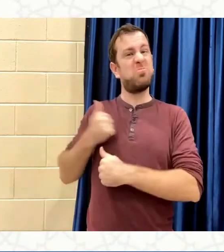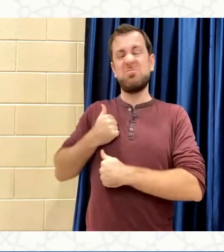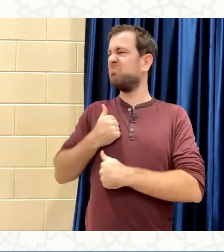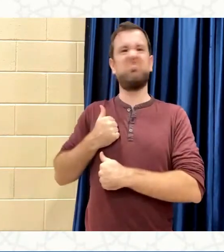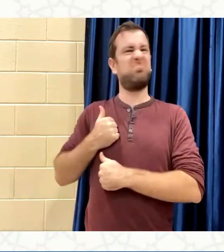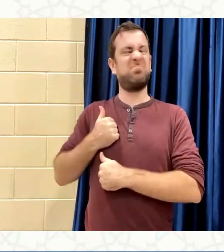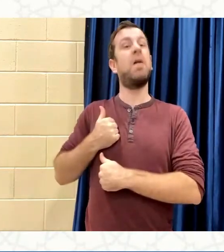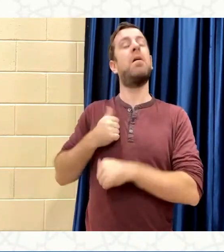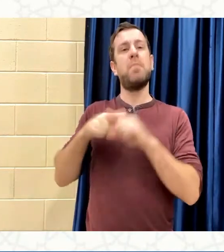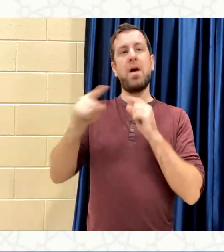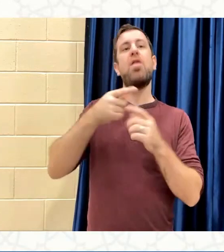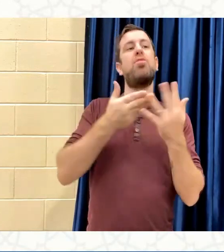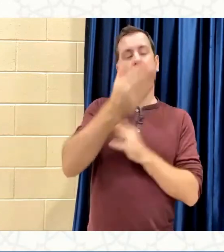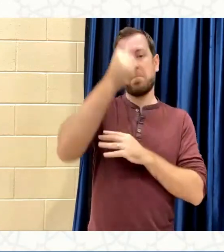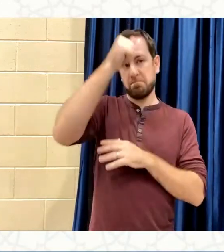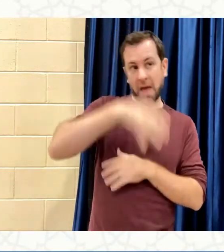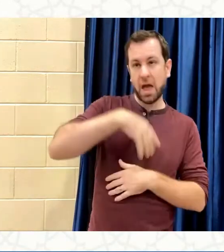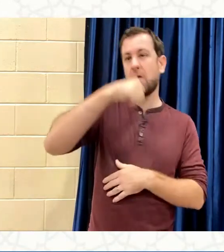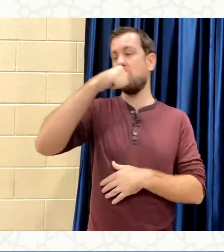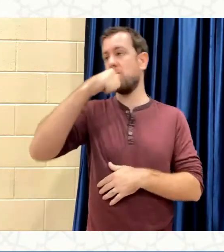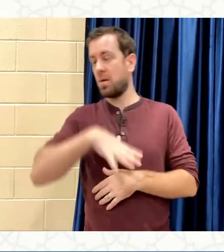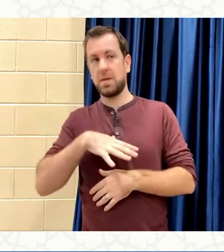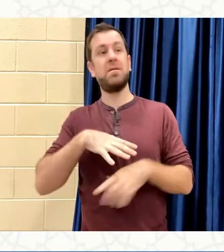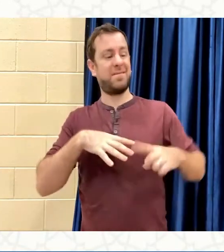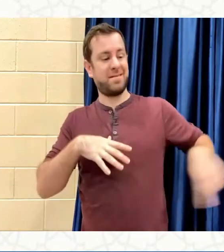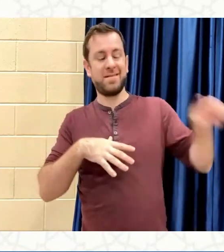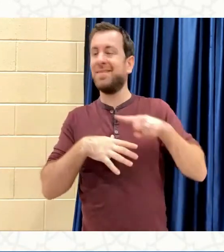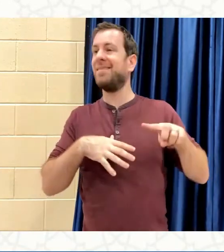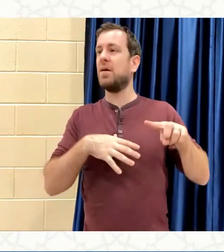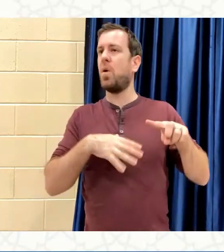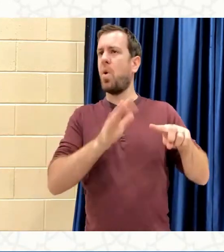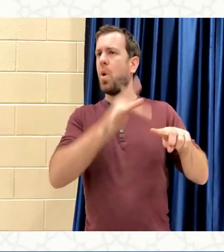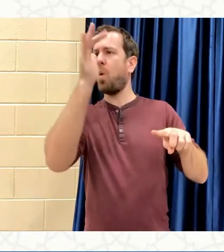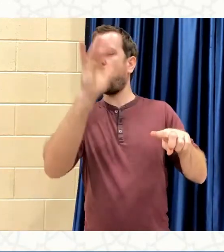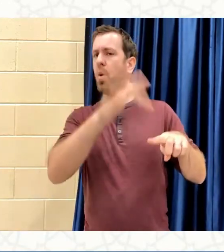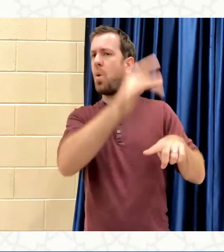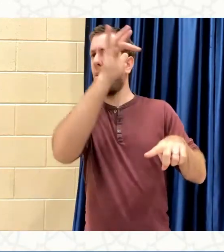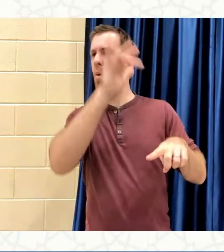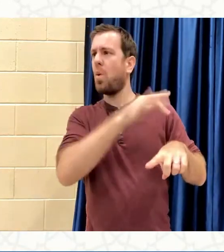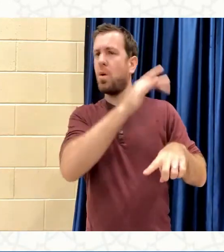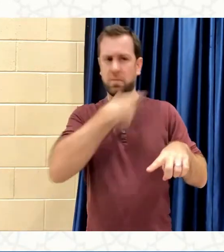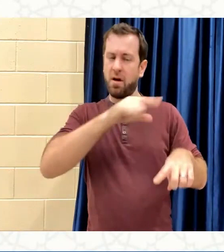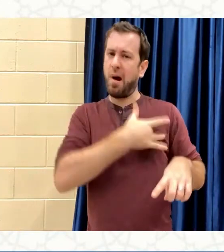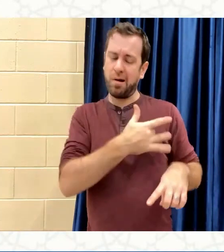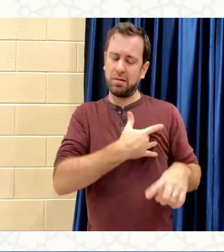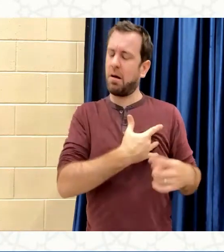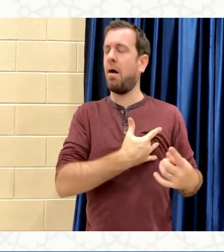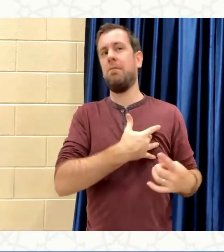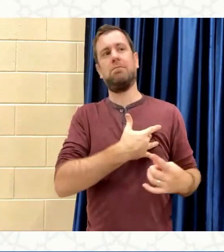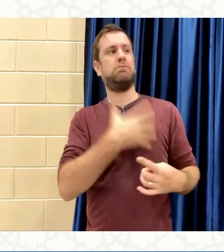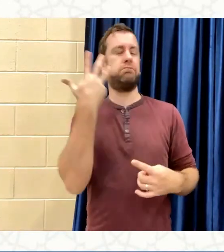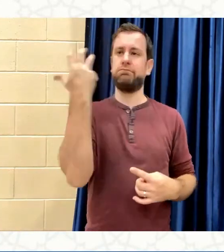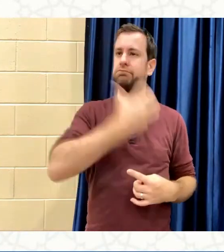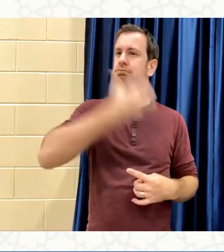but through men and women who were illuminated, their hearts were illuminated with the